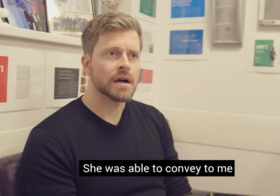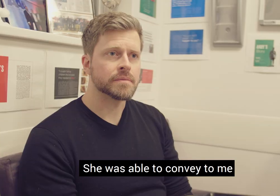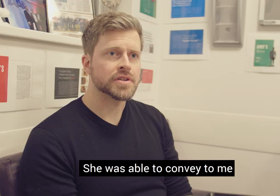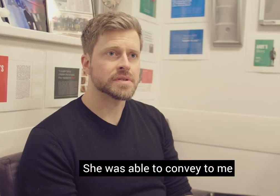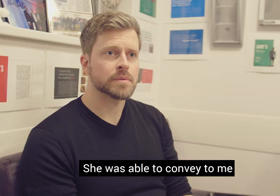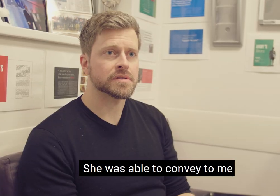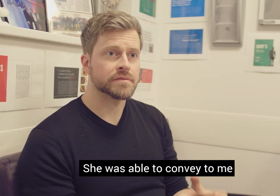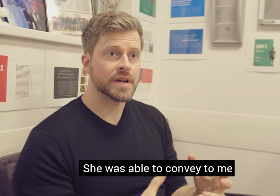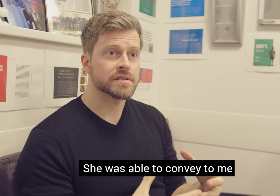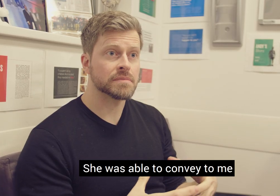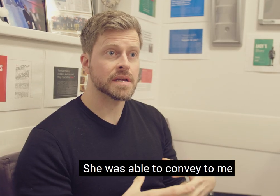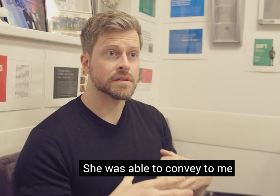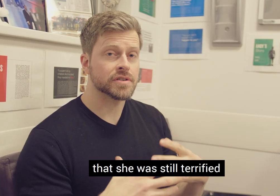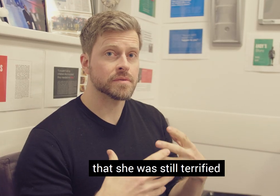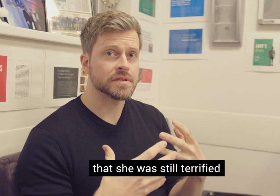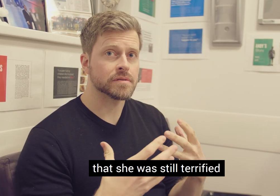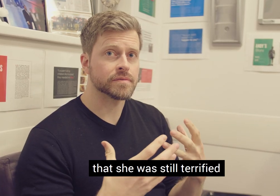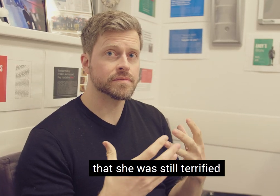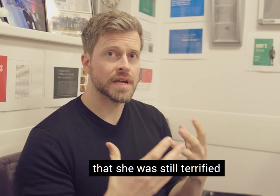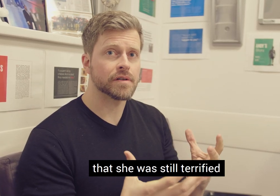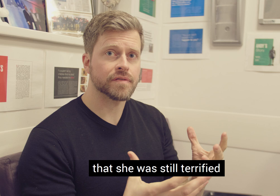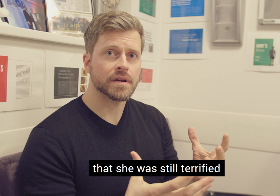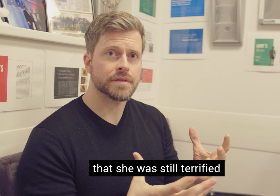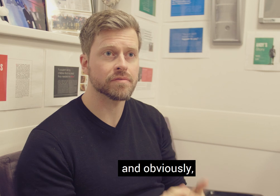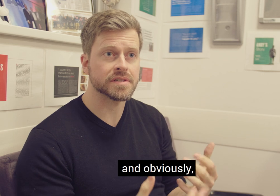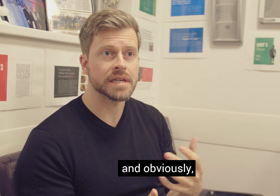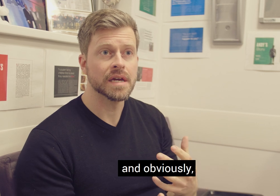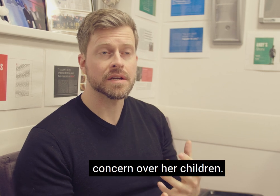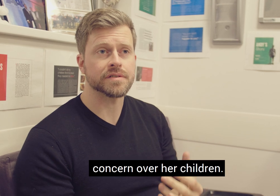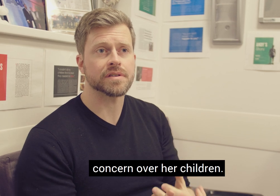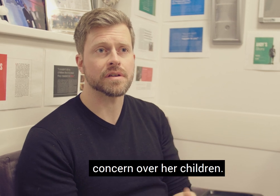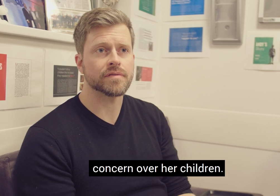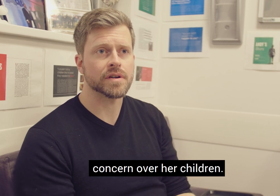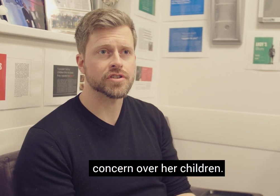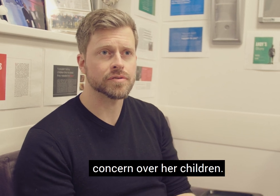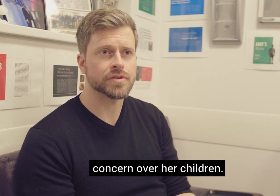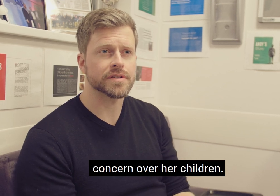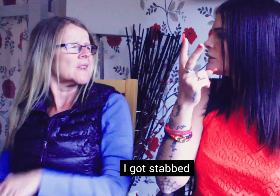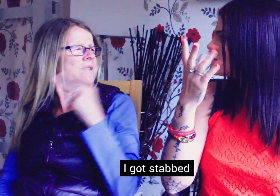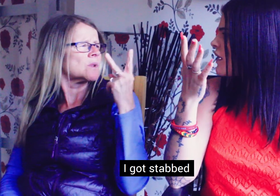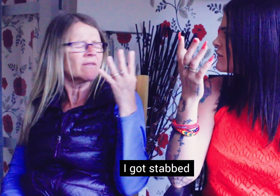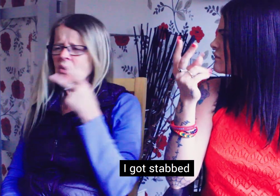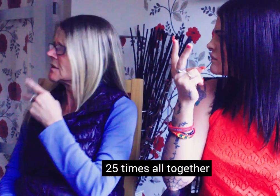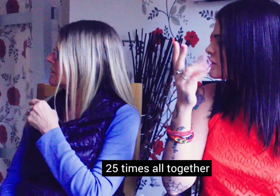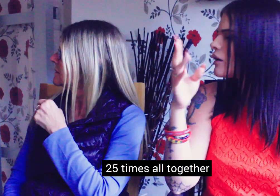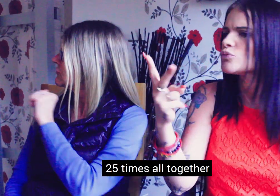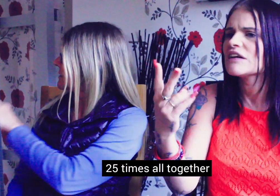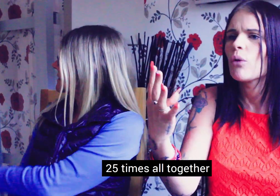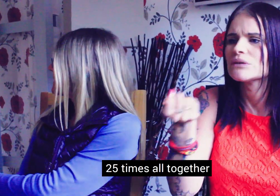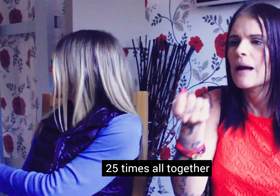she was able to convey to me that she was still terrified and obviously concerned over her children. I got stabbed 25 times altogether.